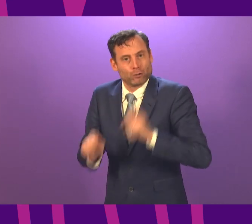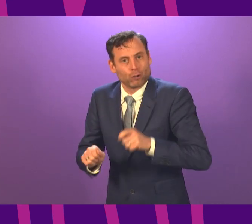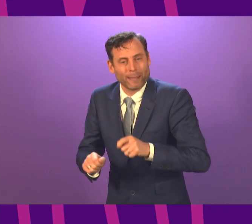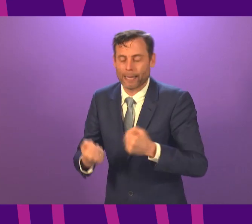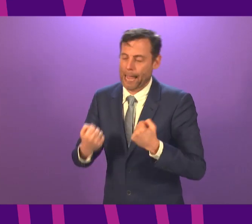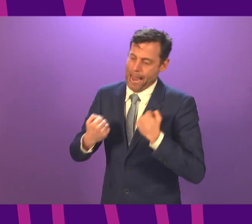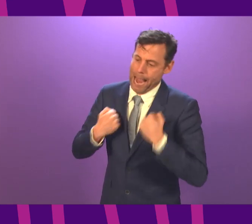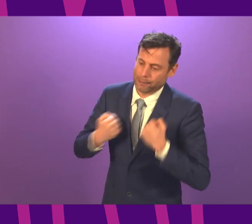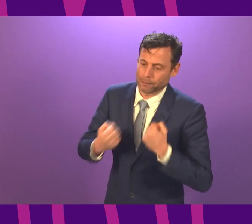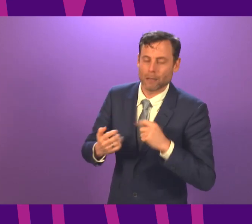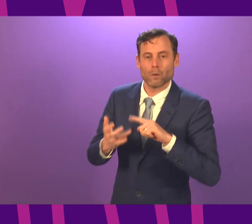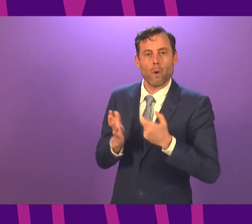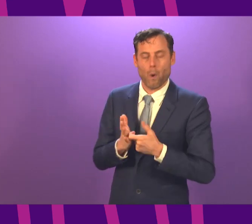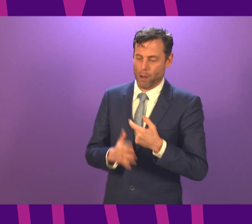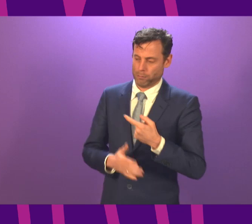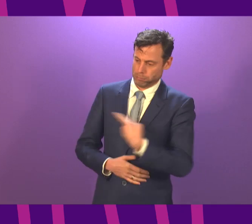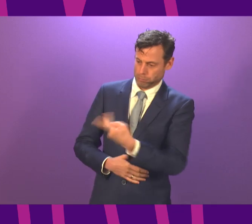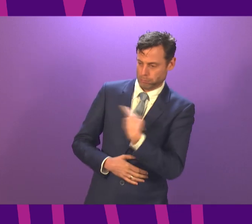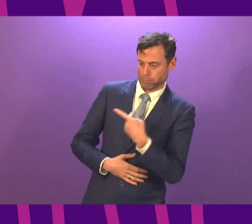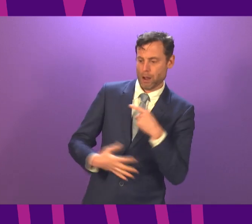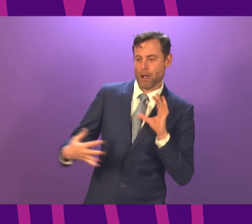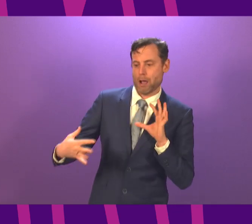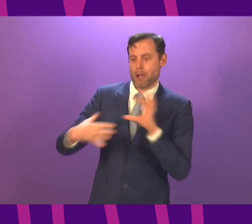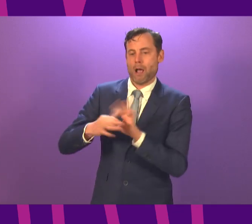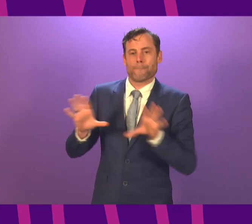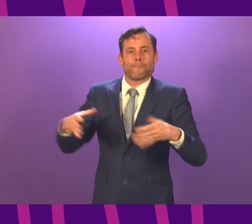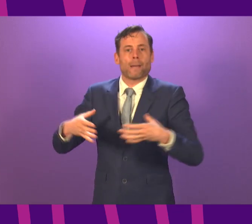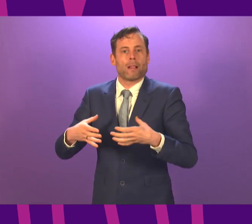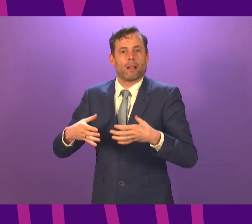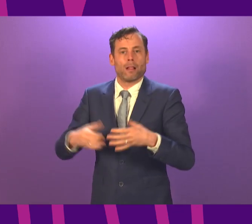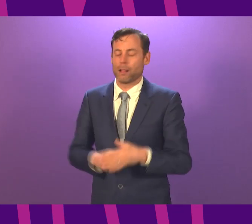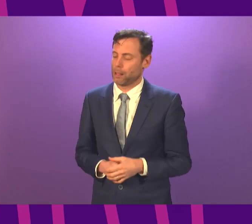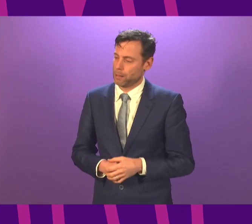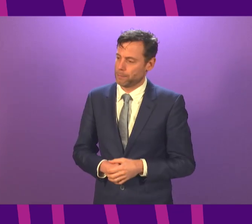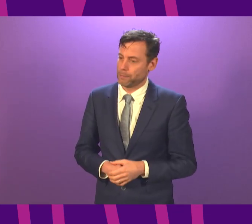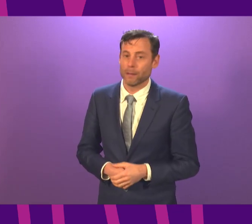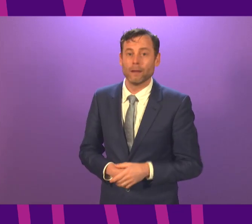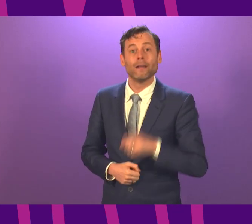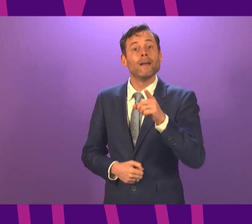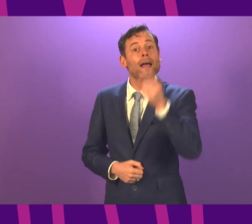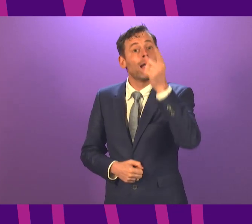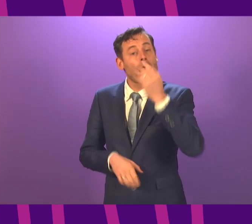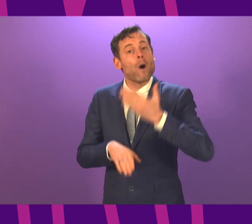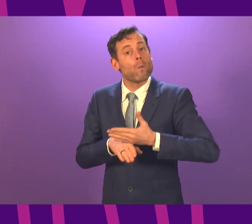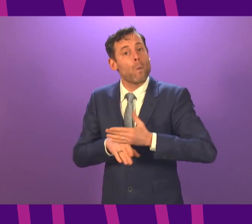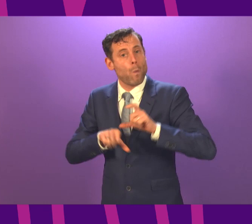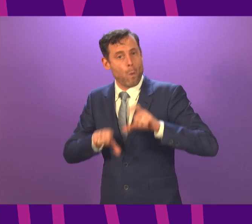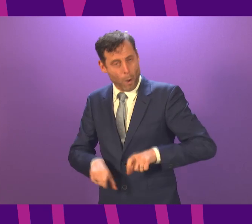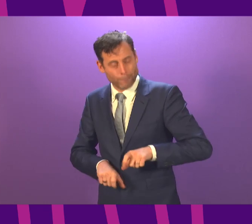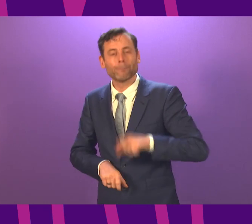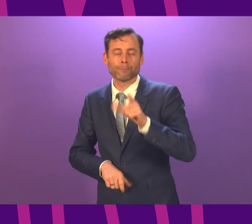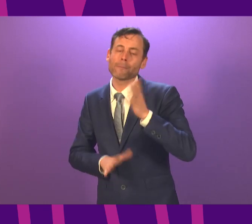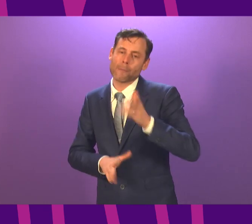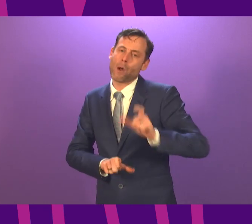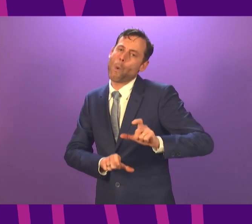and being part of an extended household. In addition, anyone who is able to work from home must do so. It will